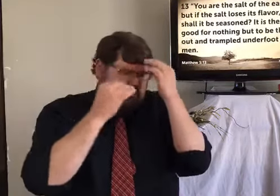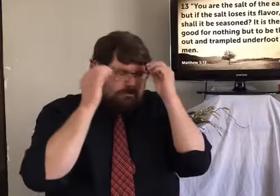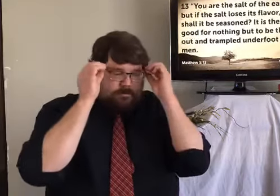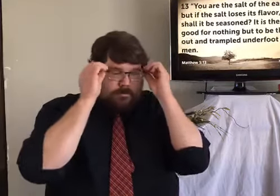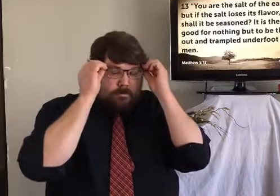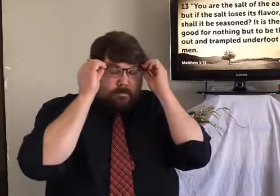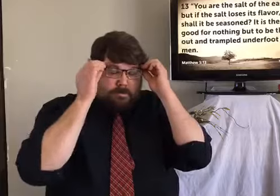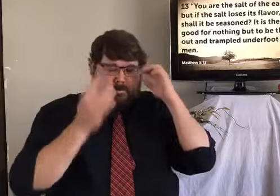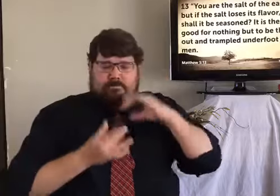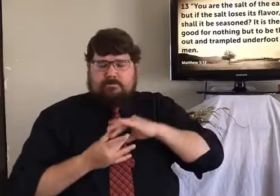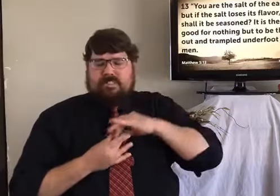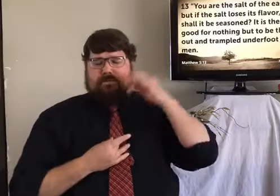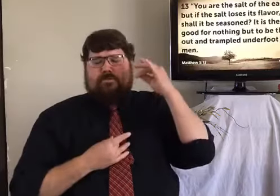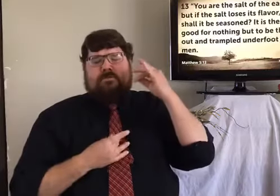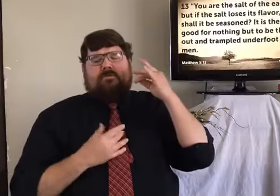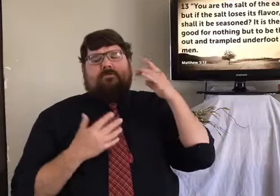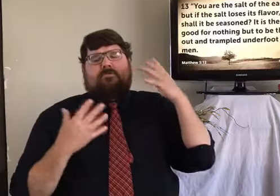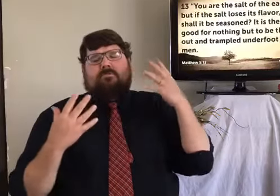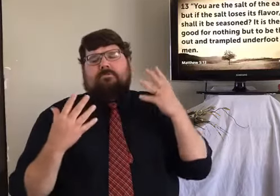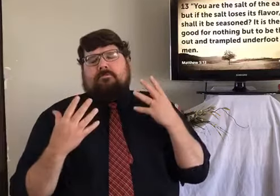minds that are awake and thinking,